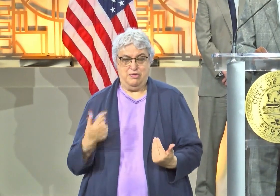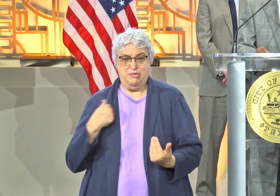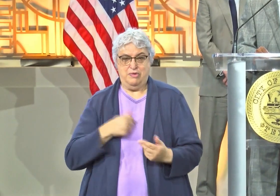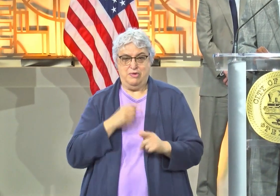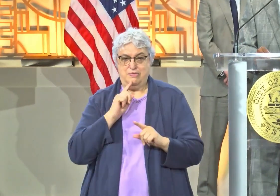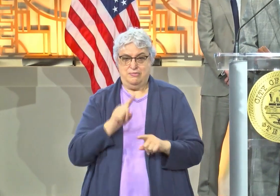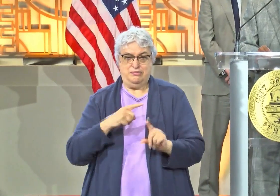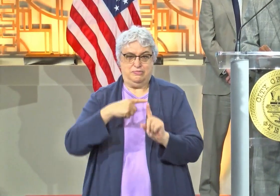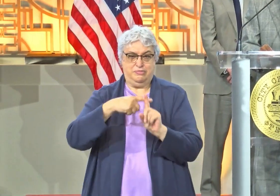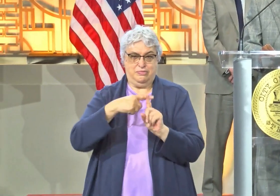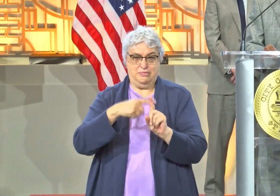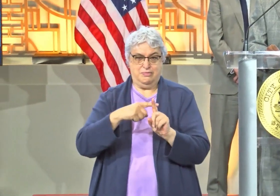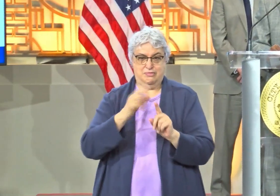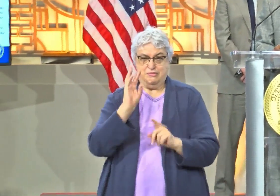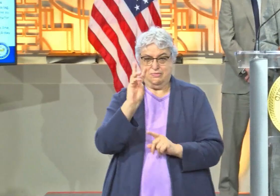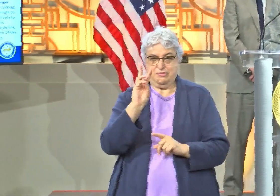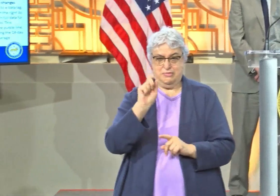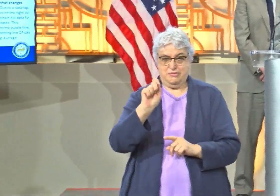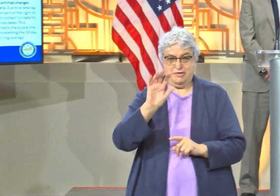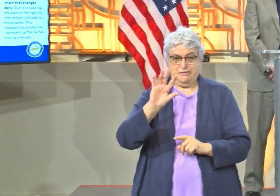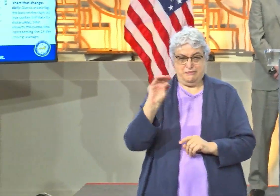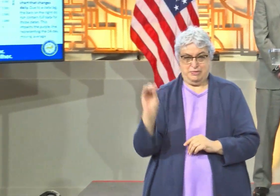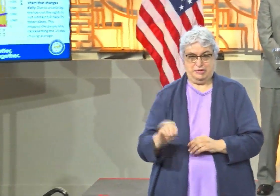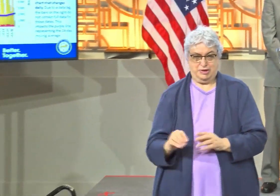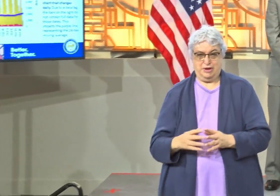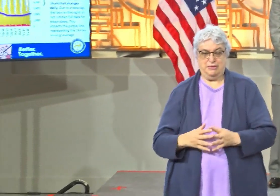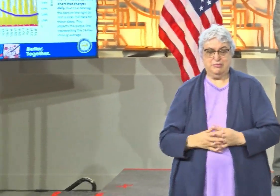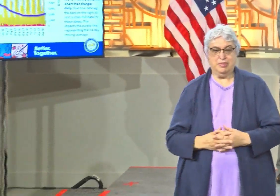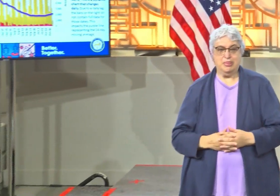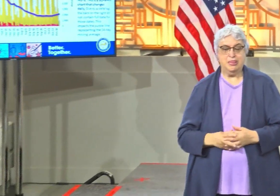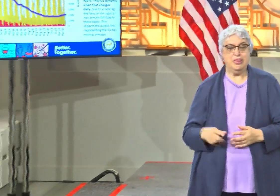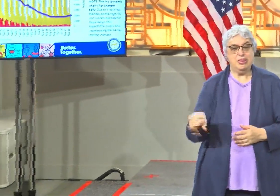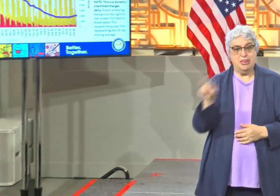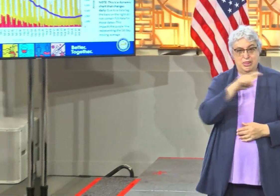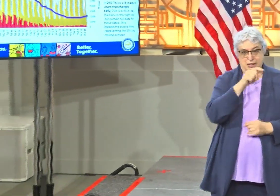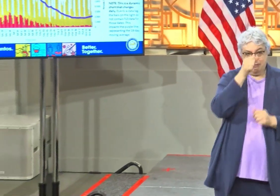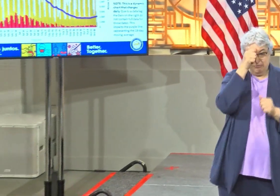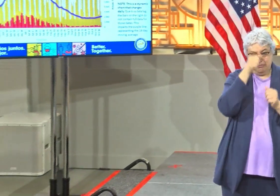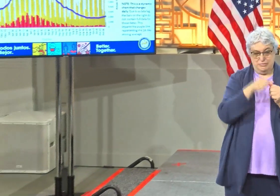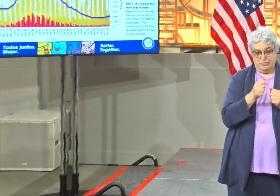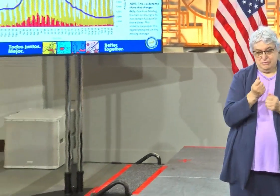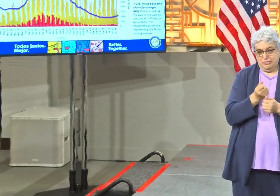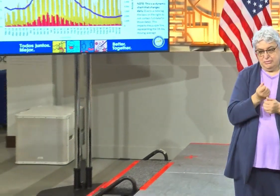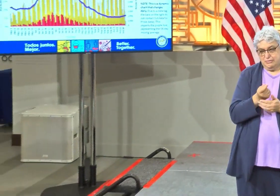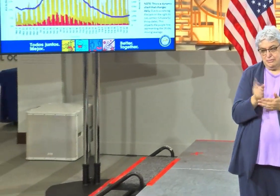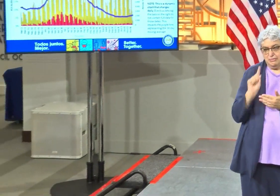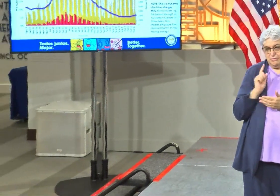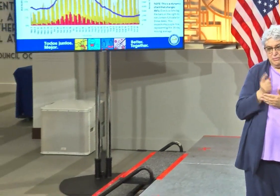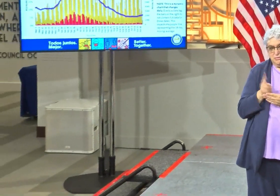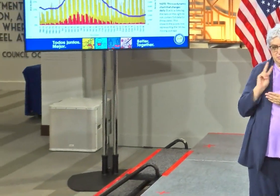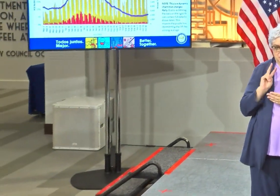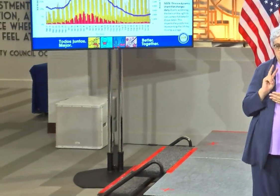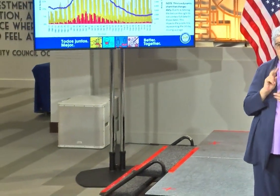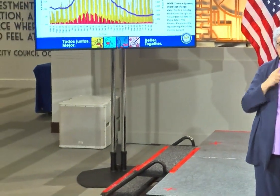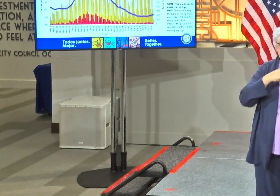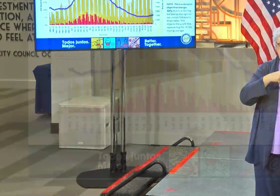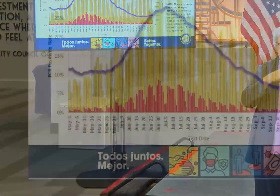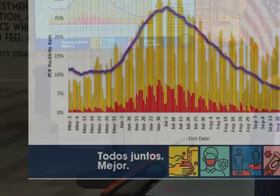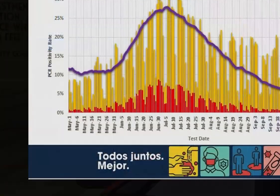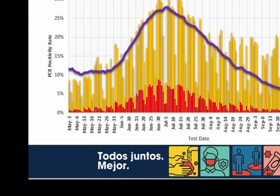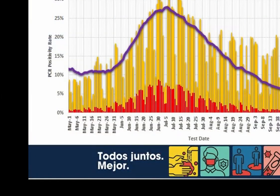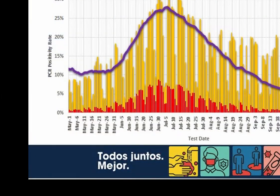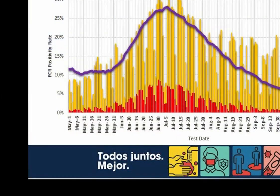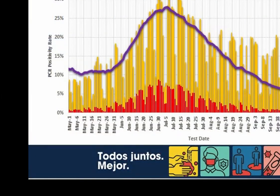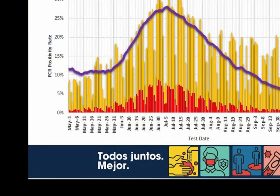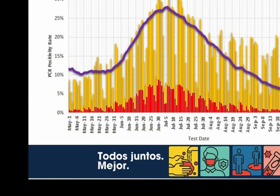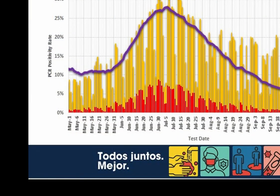reporting a positivity rate of 6.5%. If you can recall, a few weeks ago, the positivity rate had